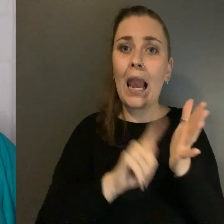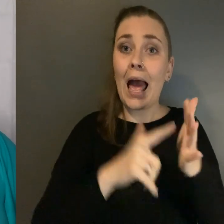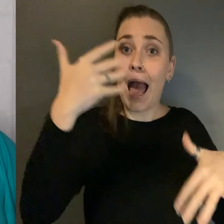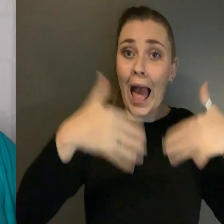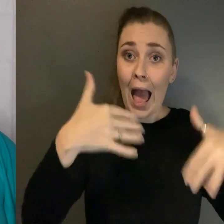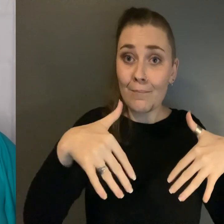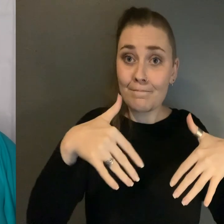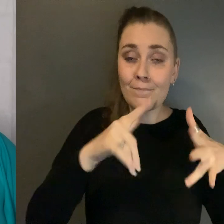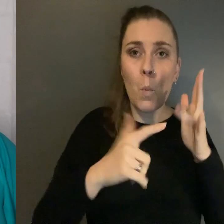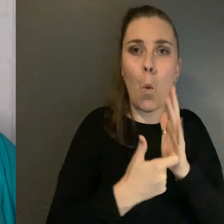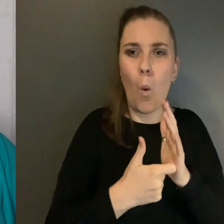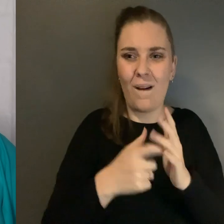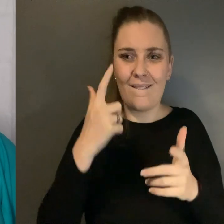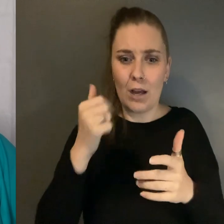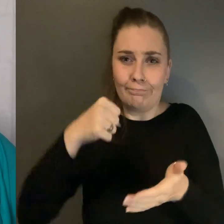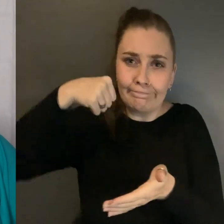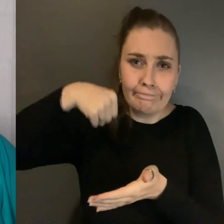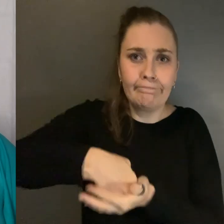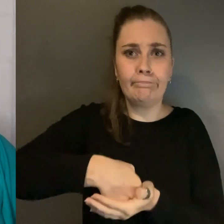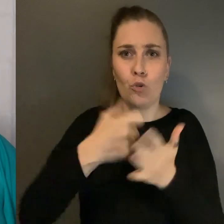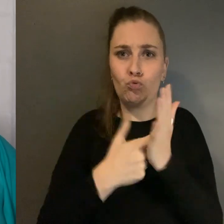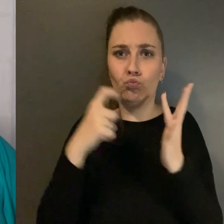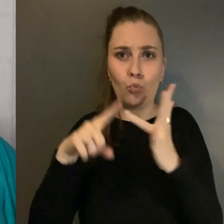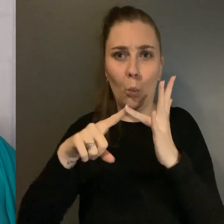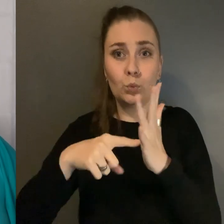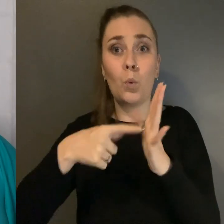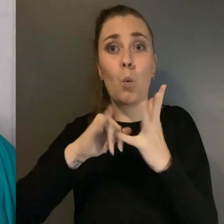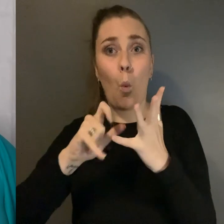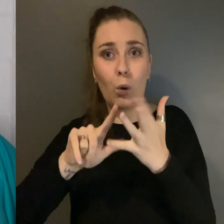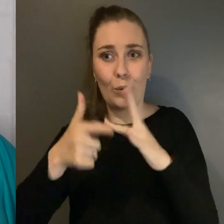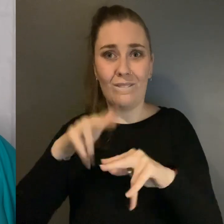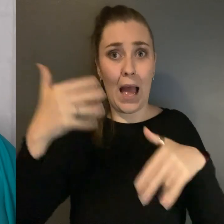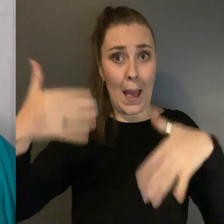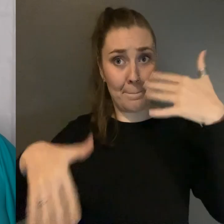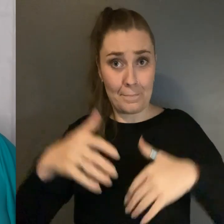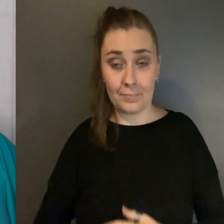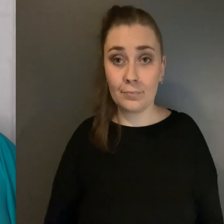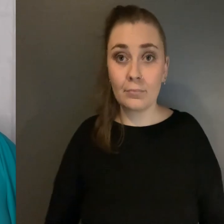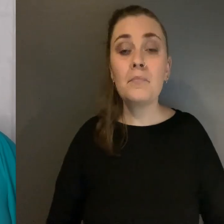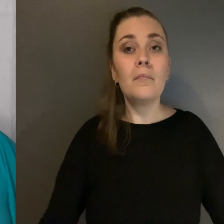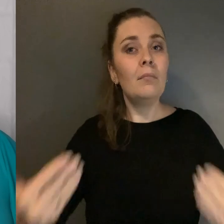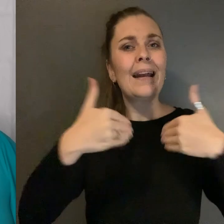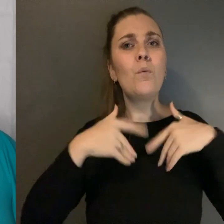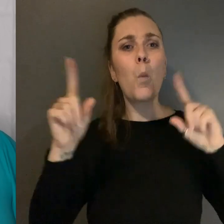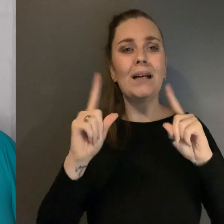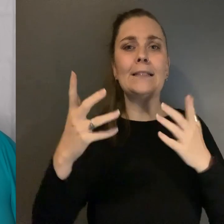address the root causes of those harms In this, what it offers us is a safety net